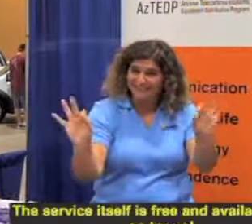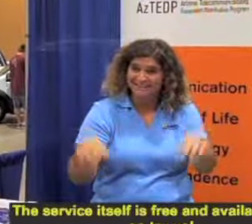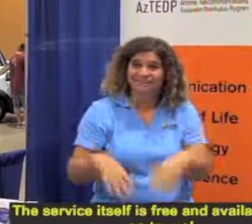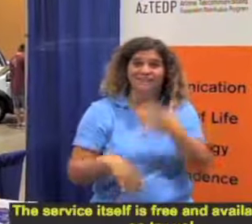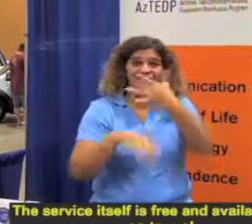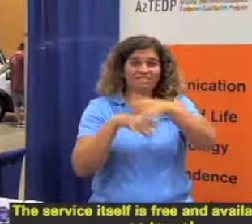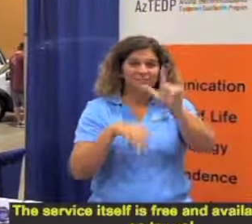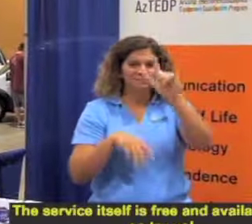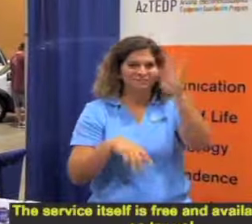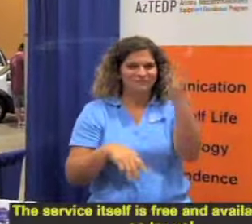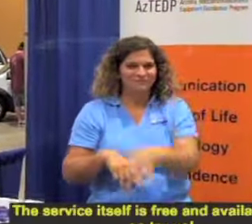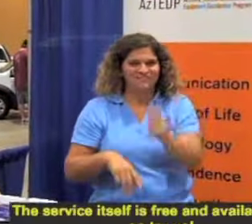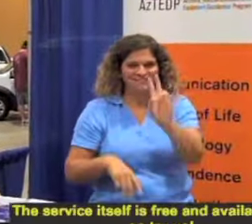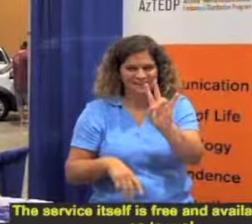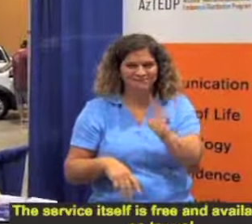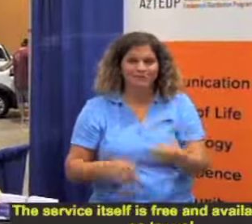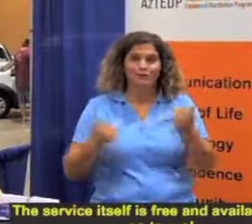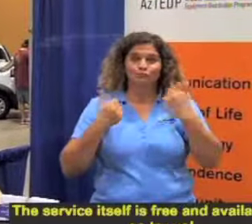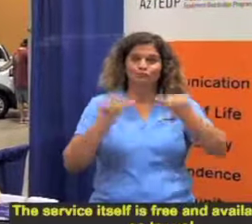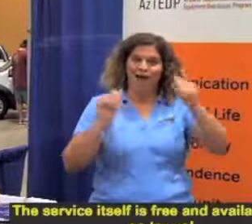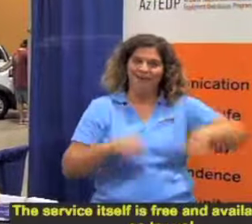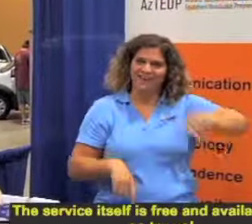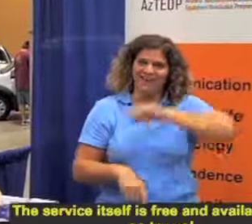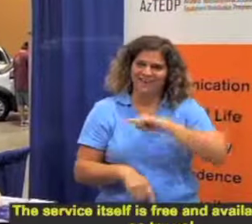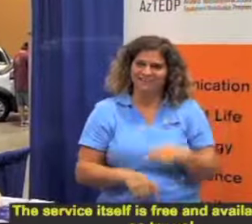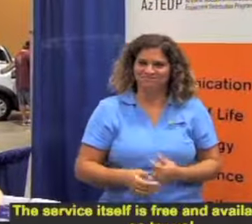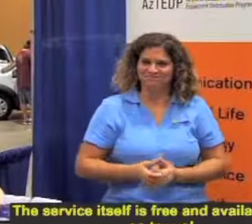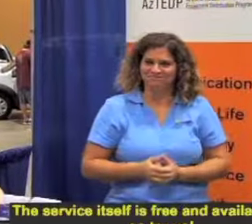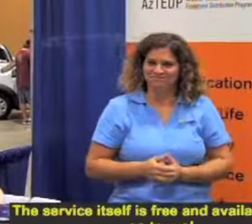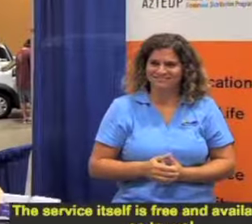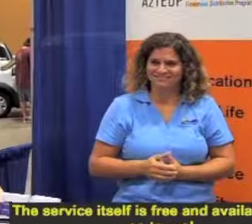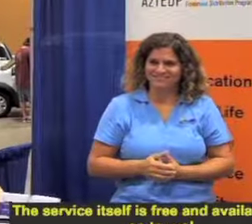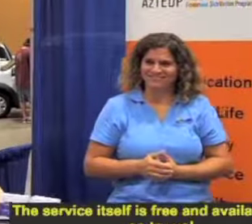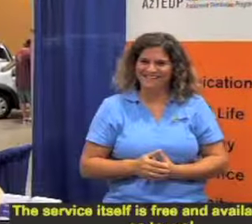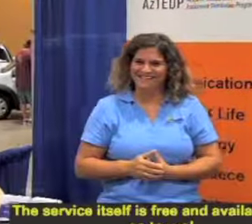service itself is free and available 24-7, so try us.